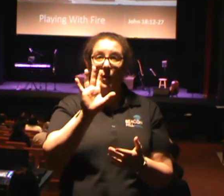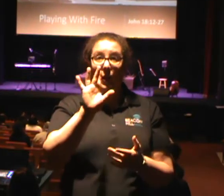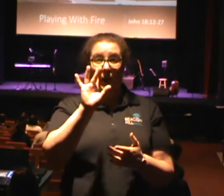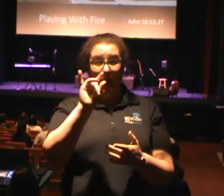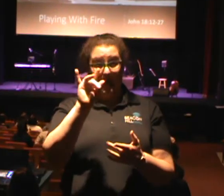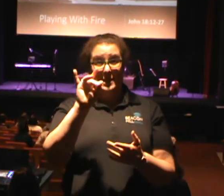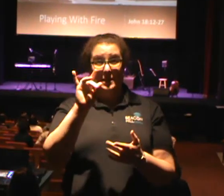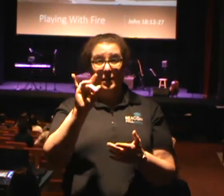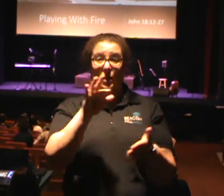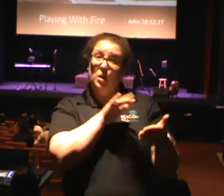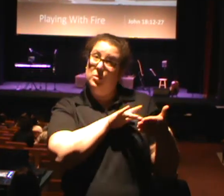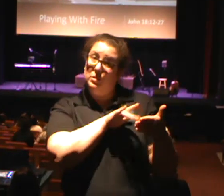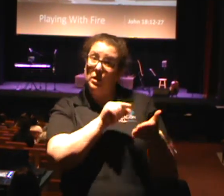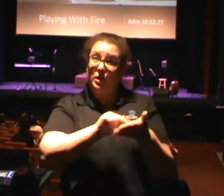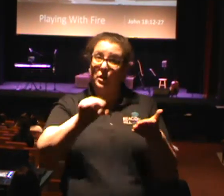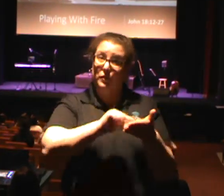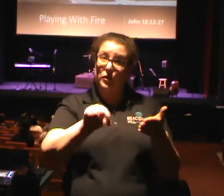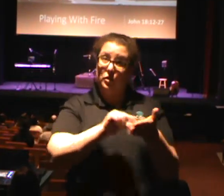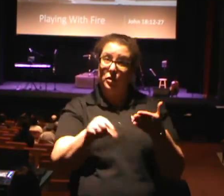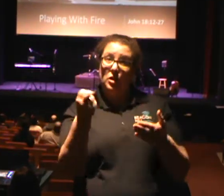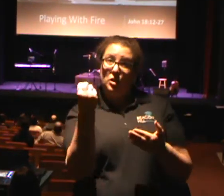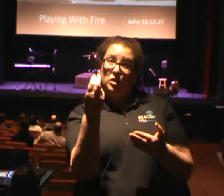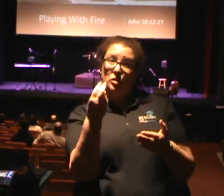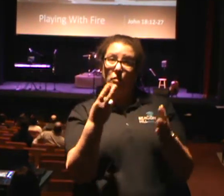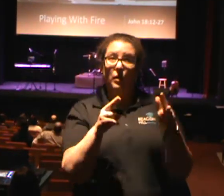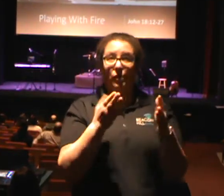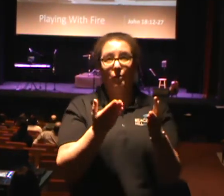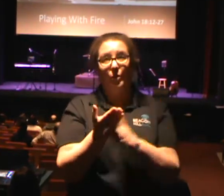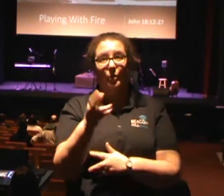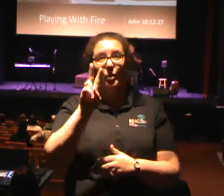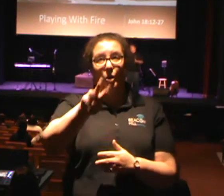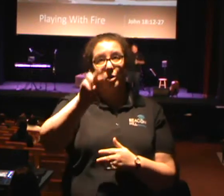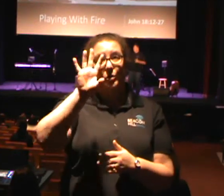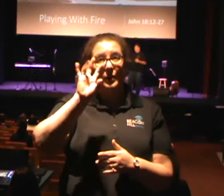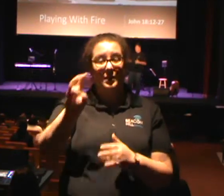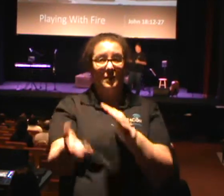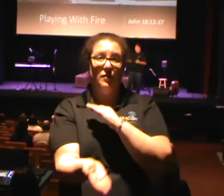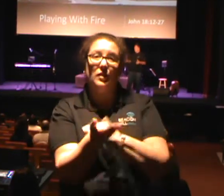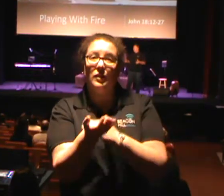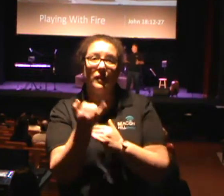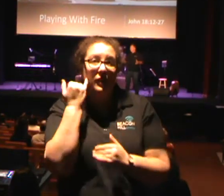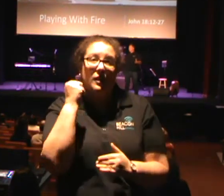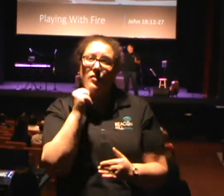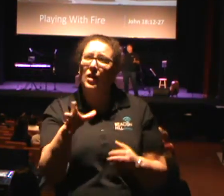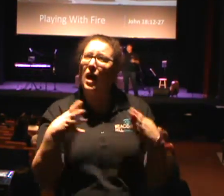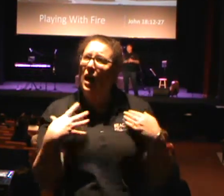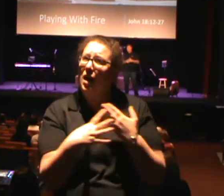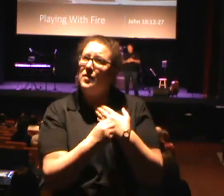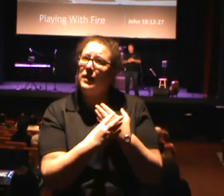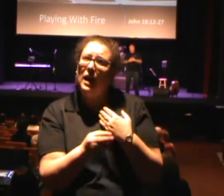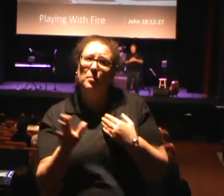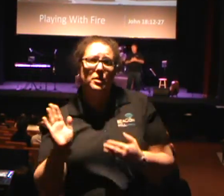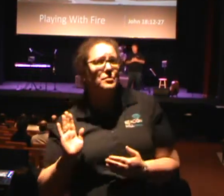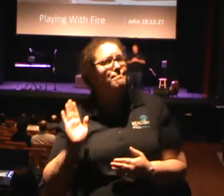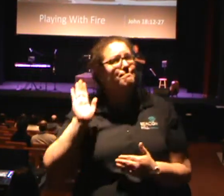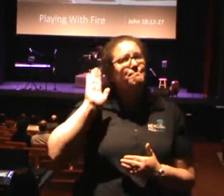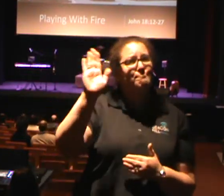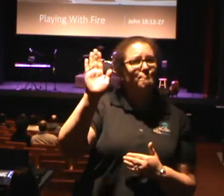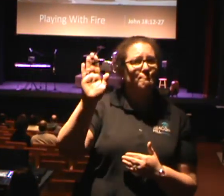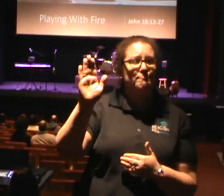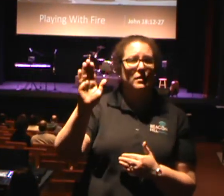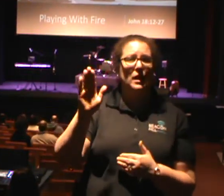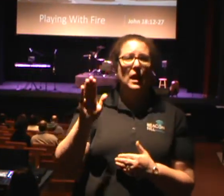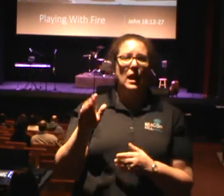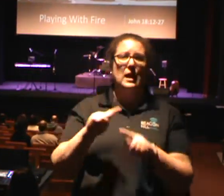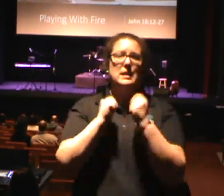where I'll be studying verses 12 through 27 this morning. If you don't have a copy of God's Word today, just raise your hand, and one of our Beacon Hill